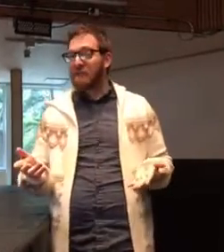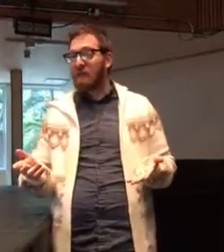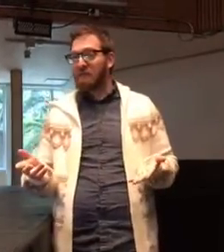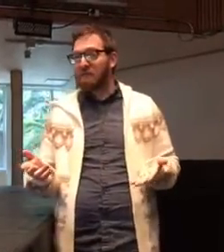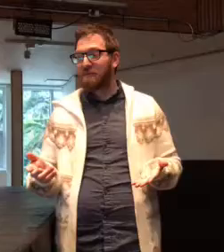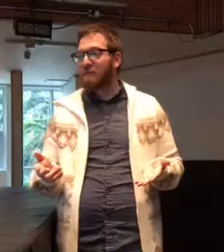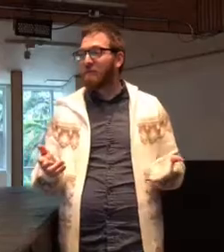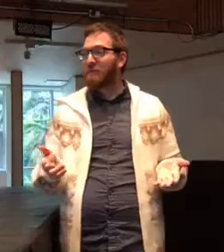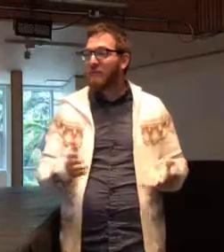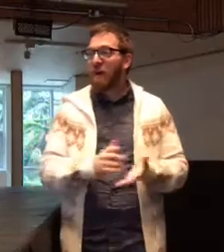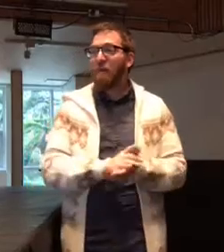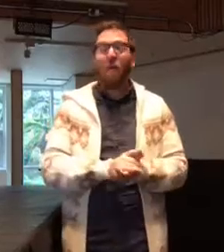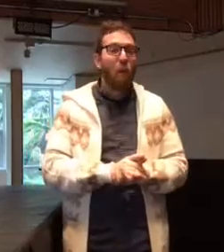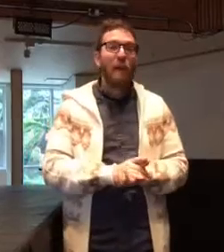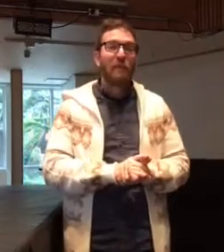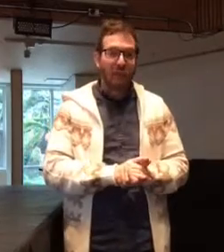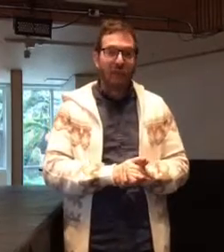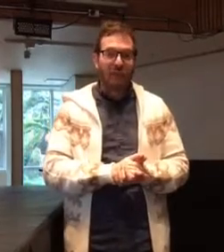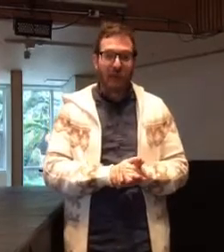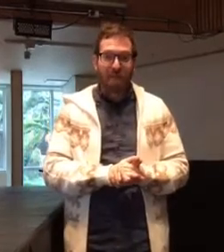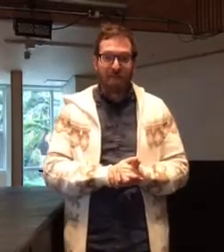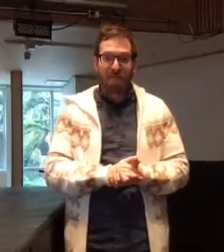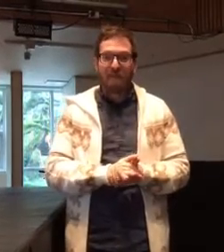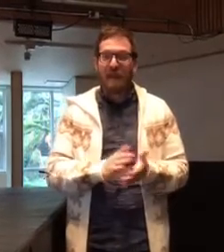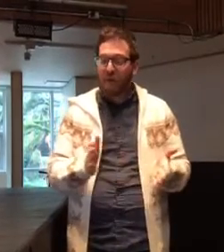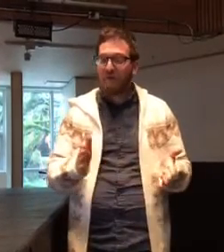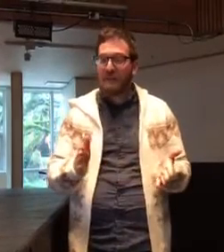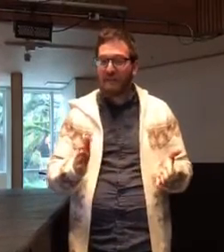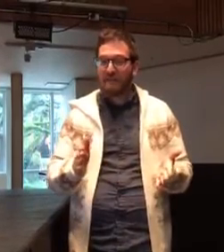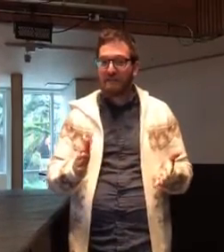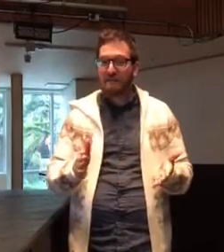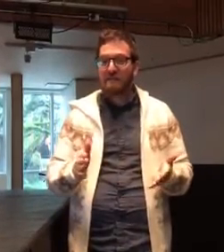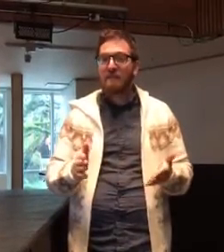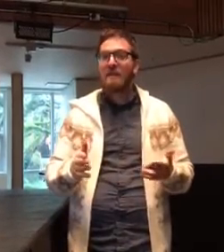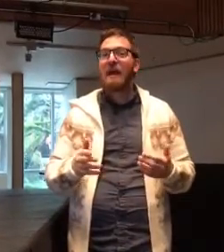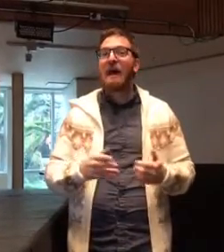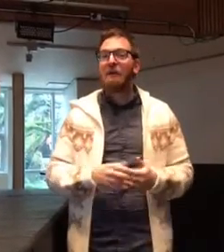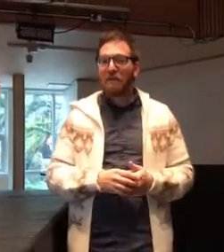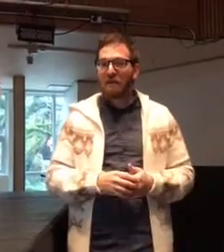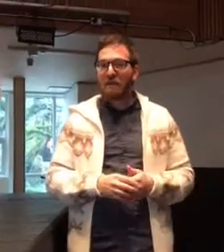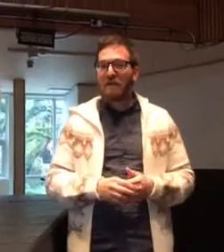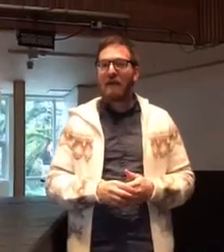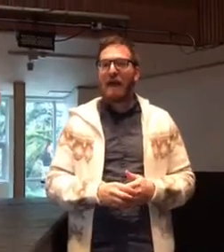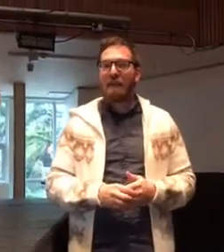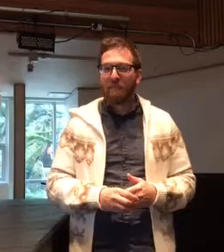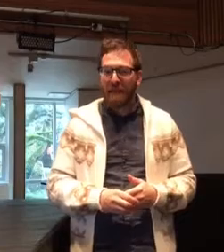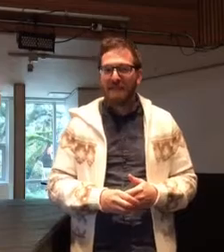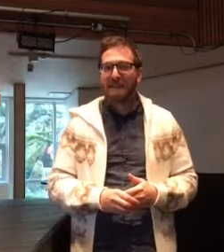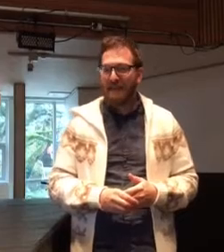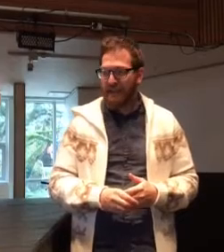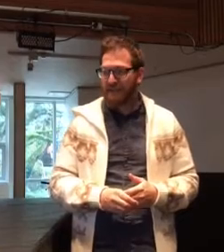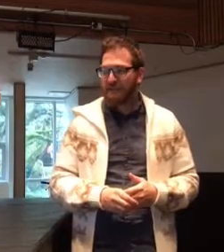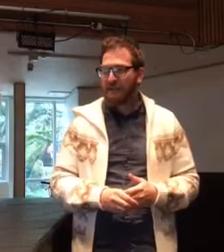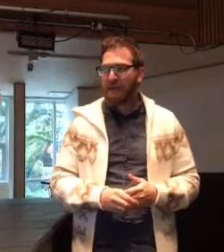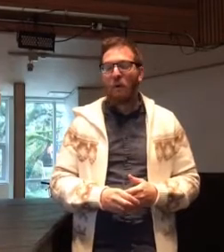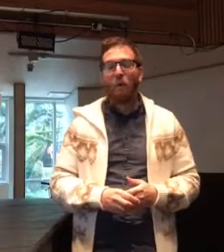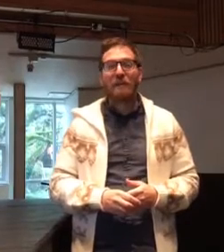Psalms, from Psalm 133. It goes like this, how good and pleasant it is when